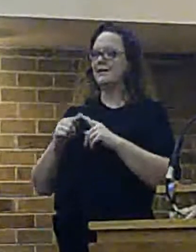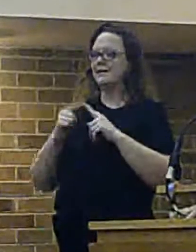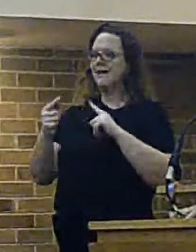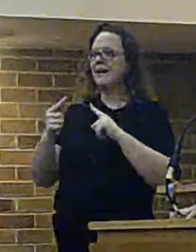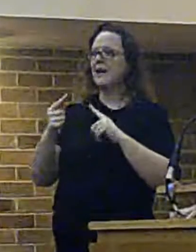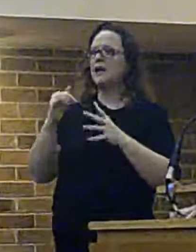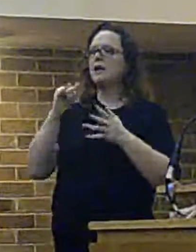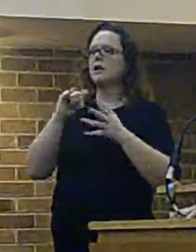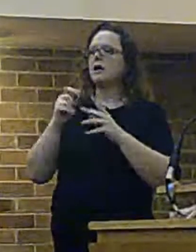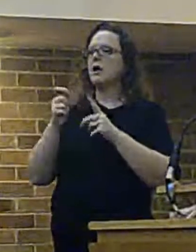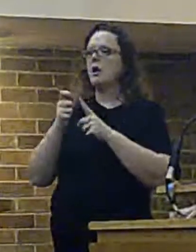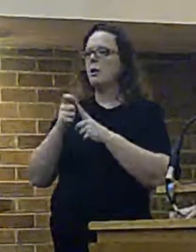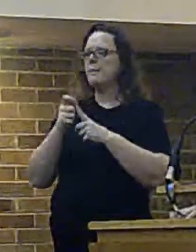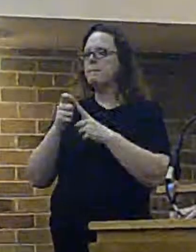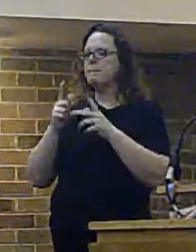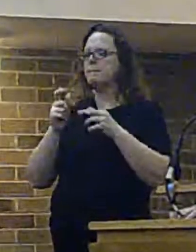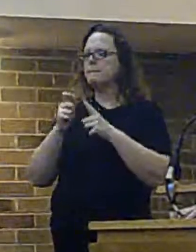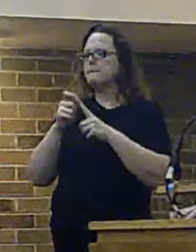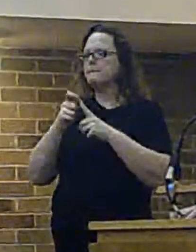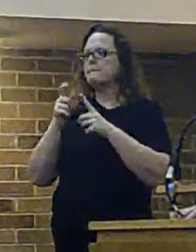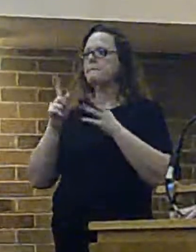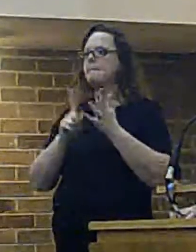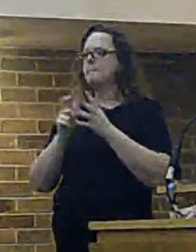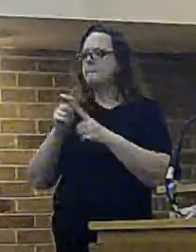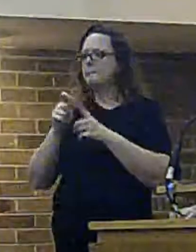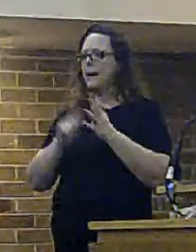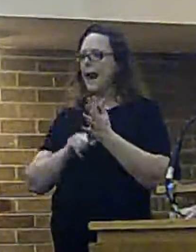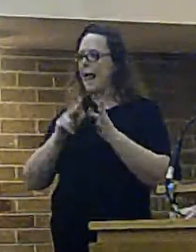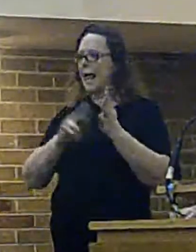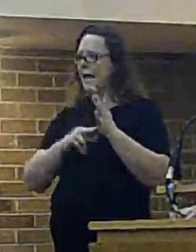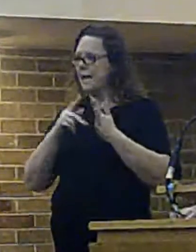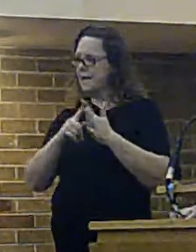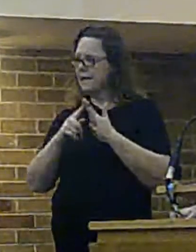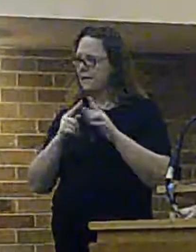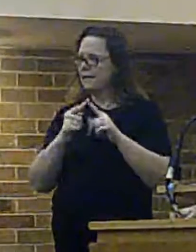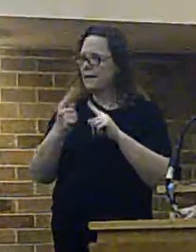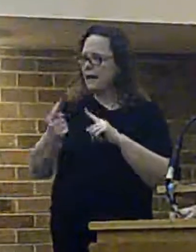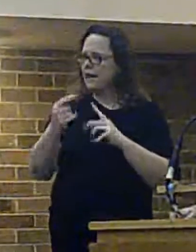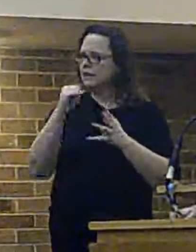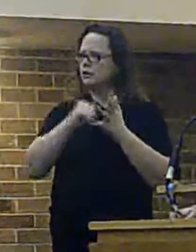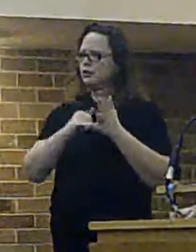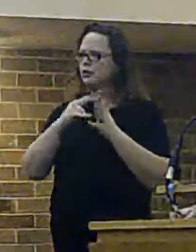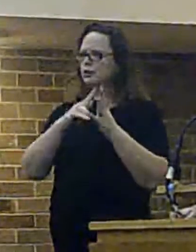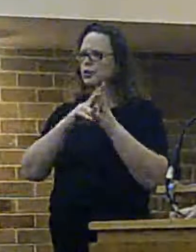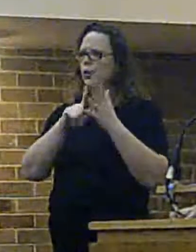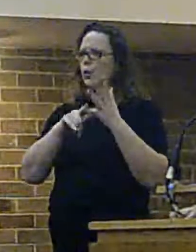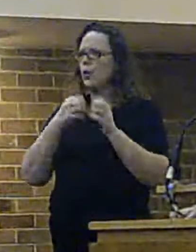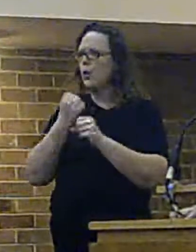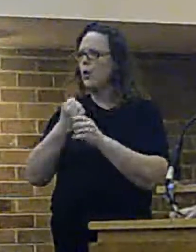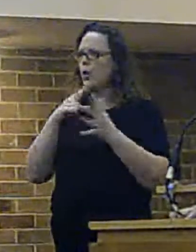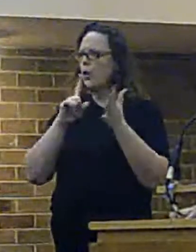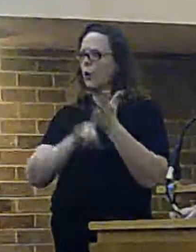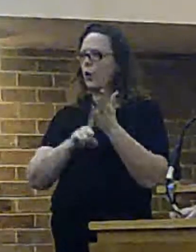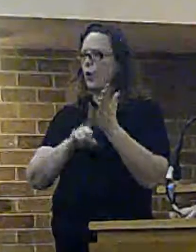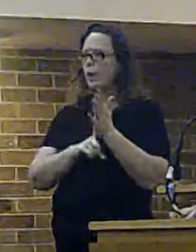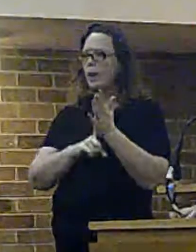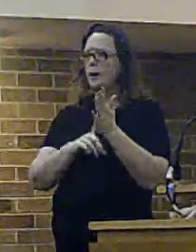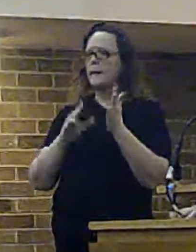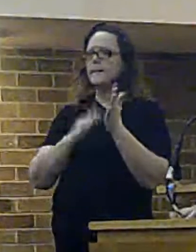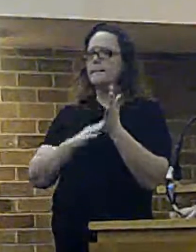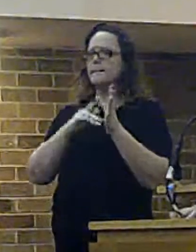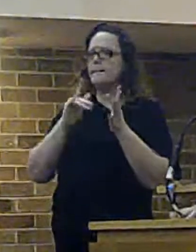end of Point Lane, because of the Mel's and Hoy Lake issues. The issue that we have is, that is in Greenbelt,